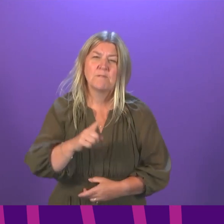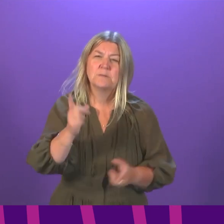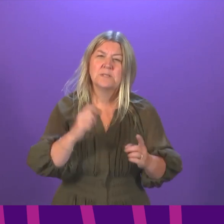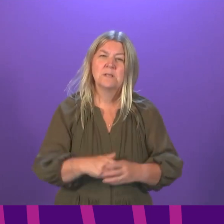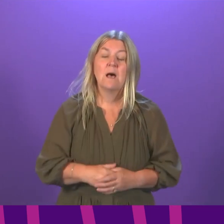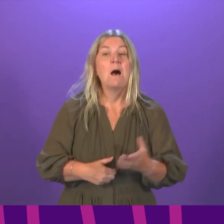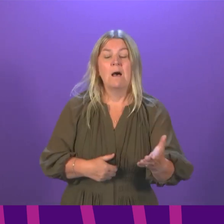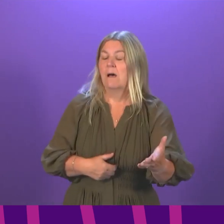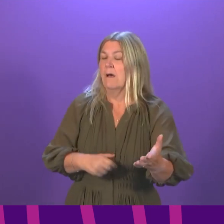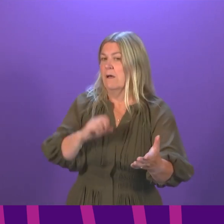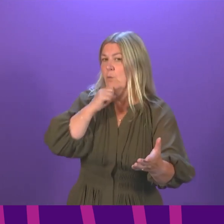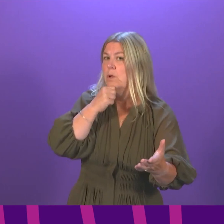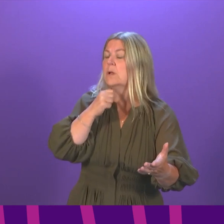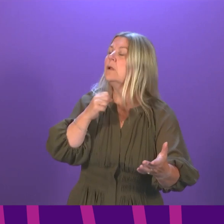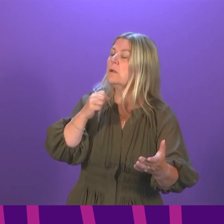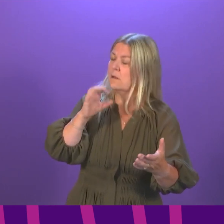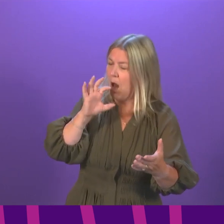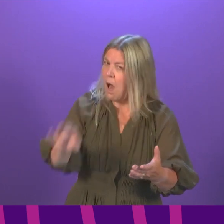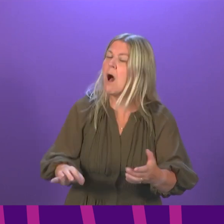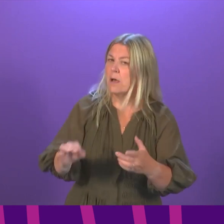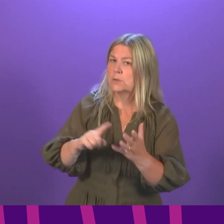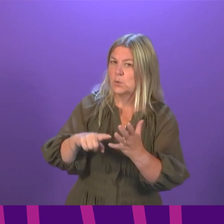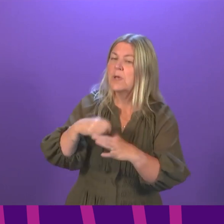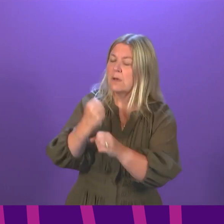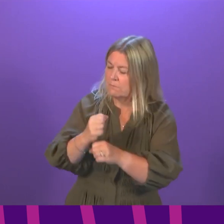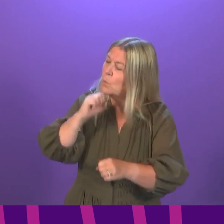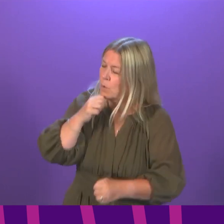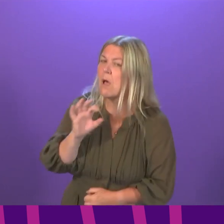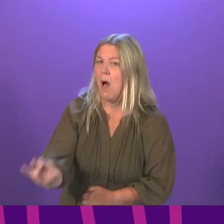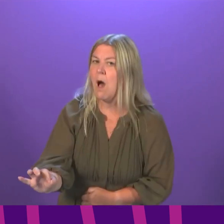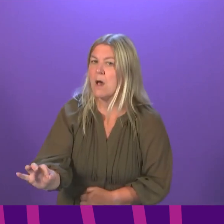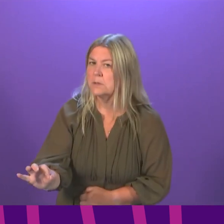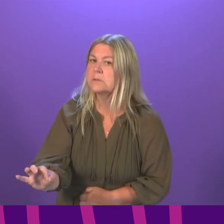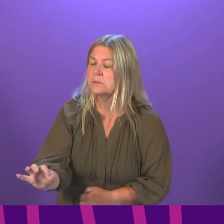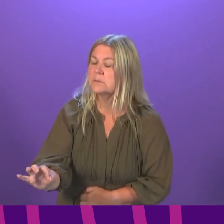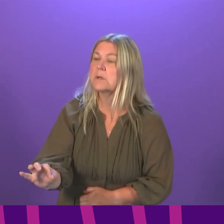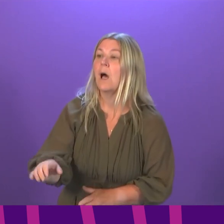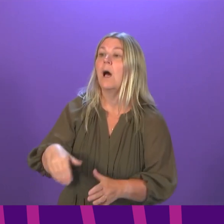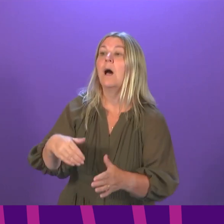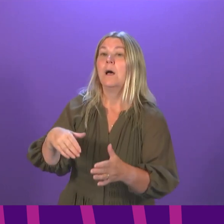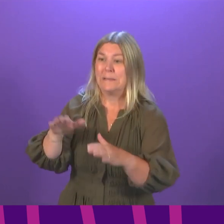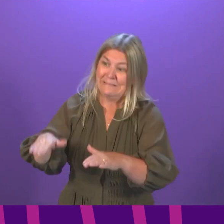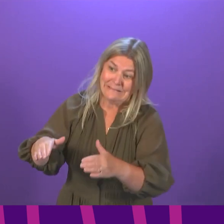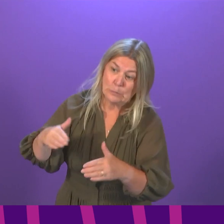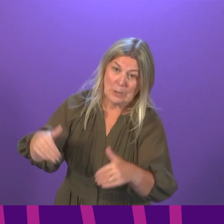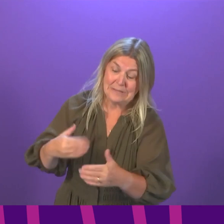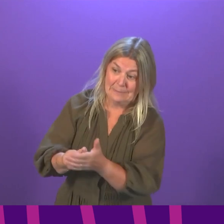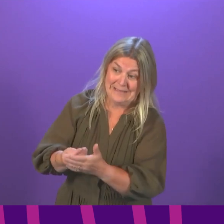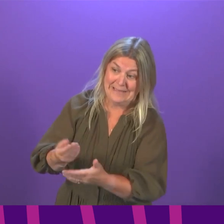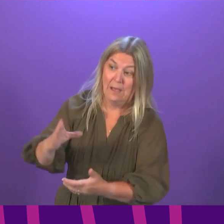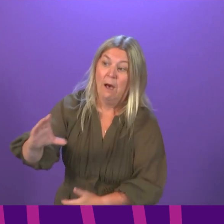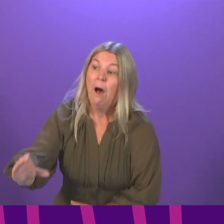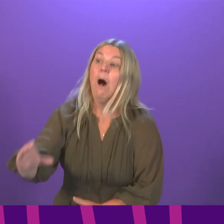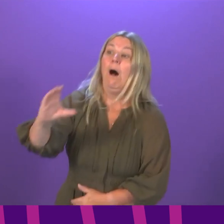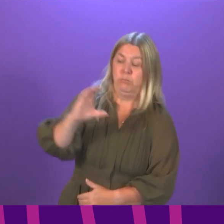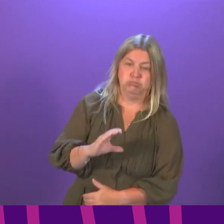Yes, we will continue to press the case until such times as that money flows, and then of course it is up to the Scottish Government to make sure it flows quickly